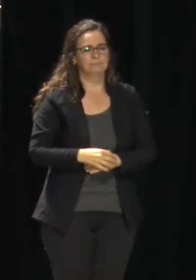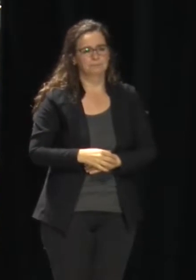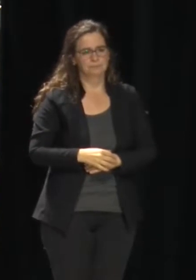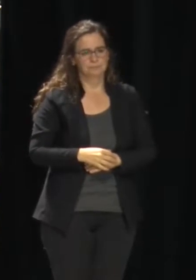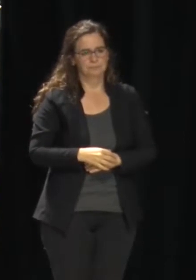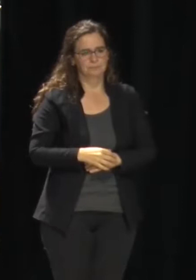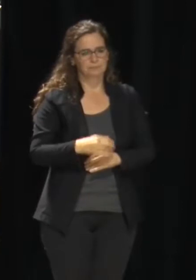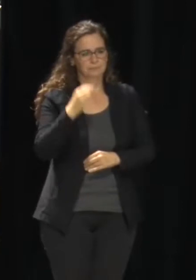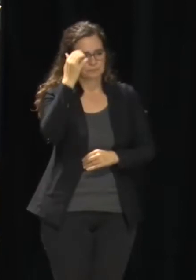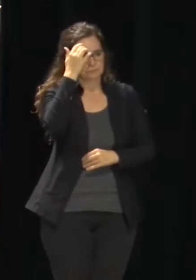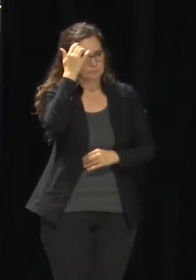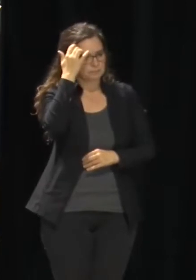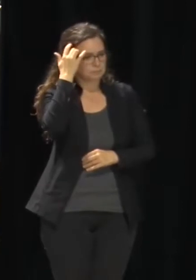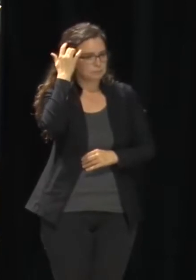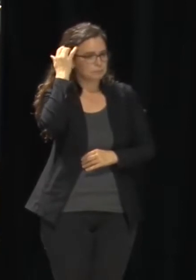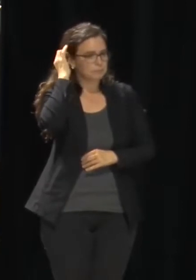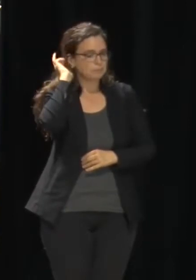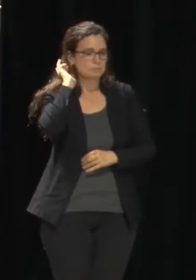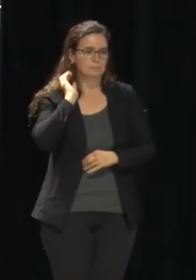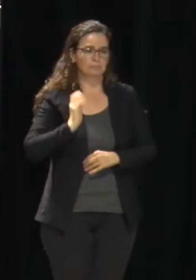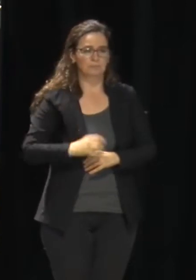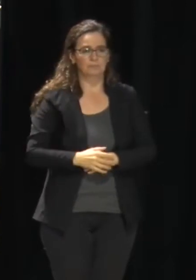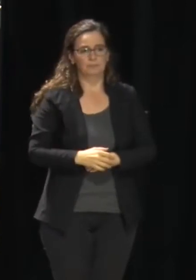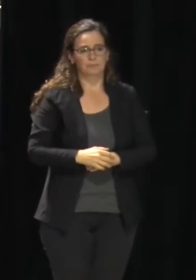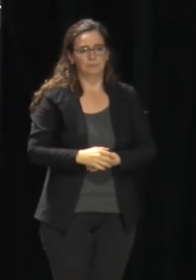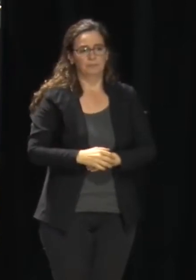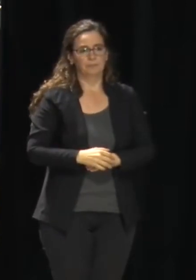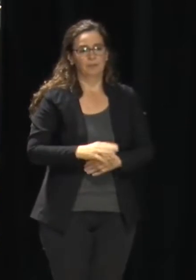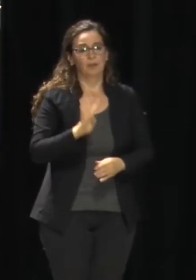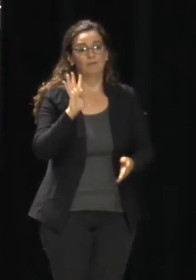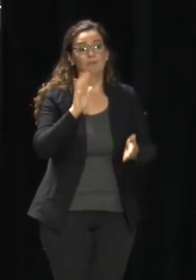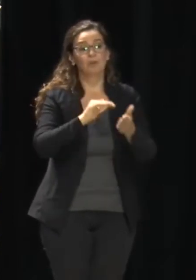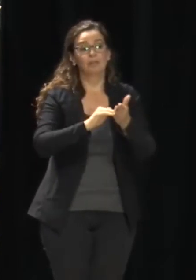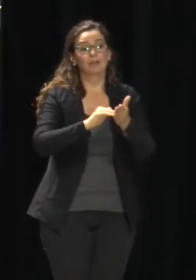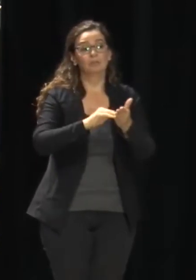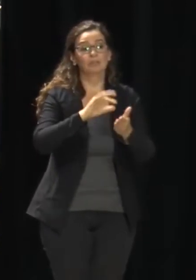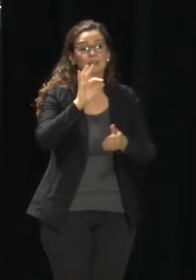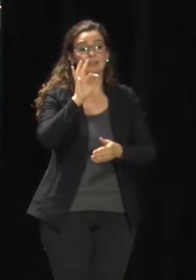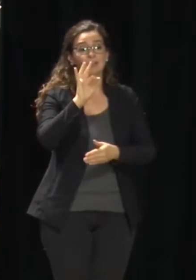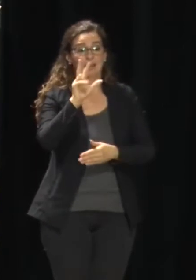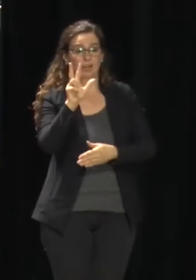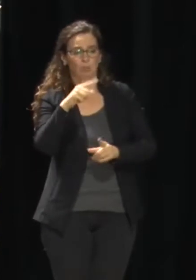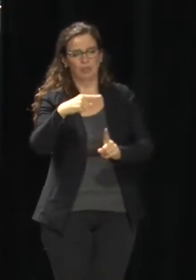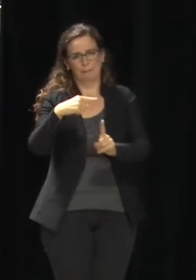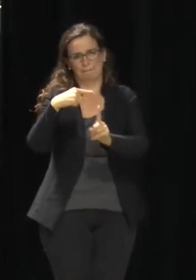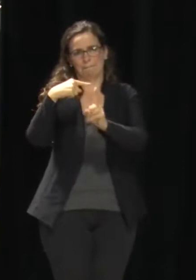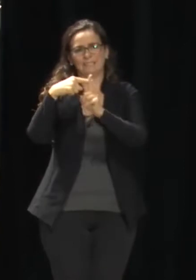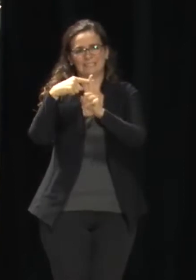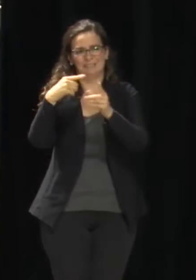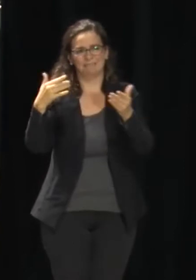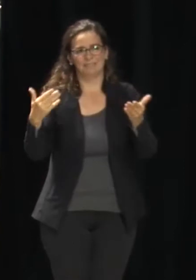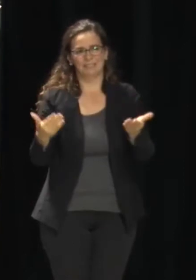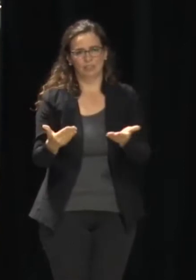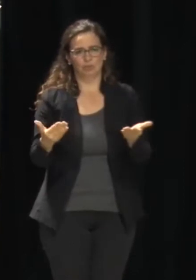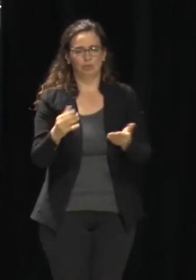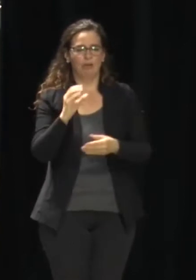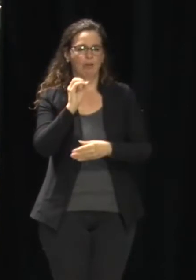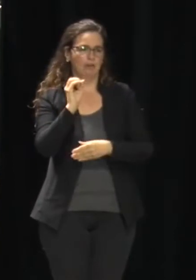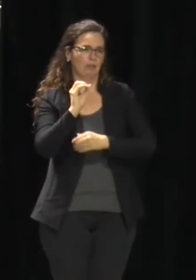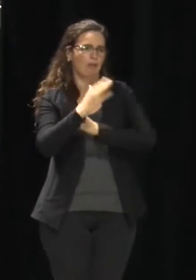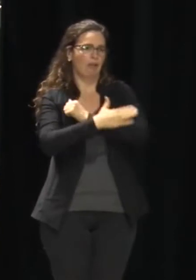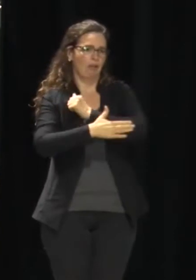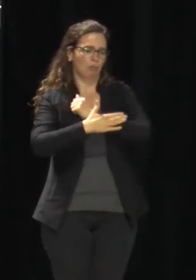4,093 positive cases since March 16th in Onondaga County. That's 23 new cases since